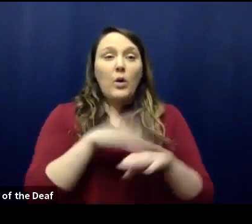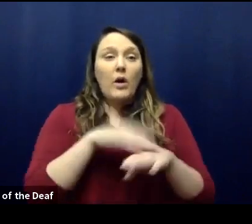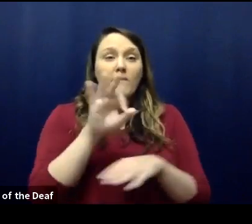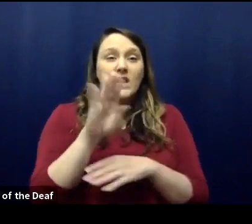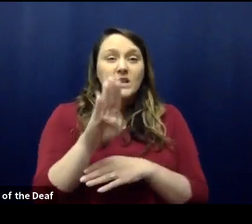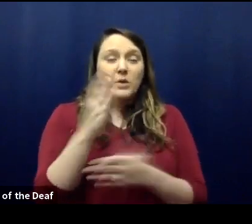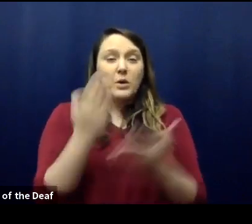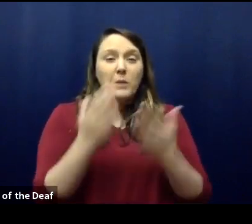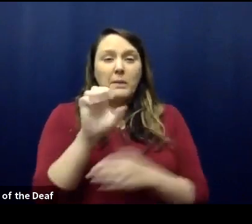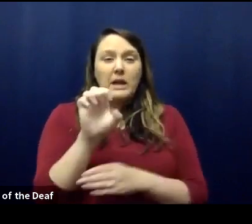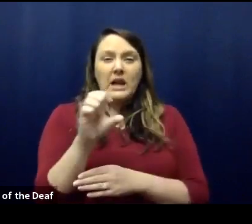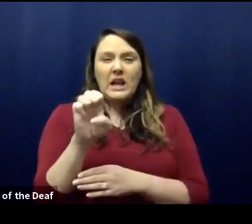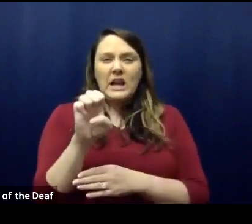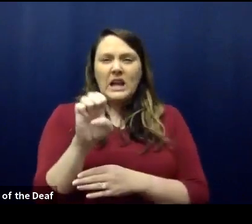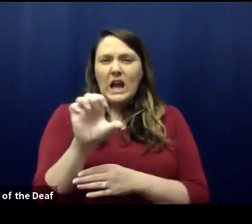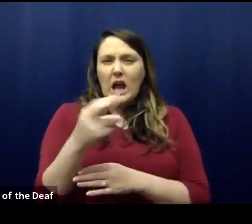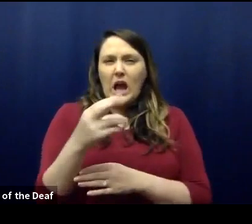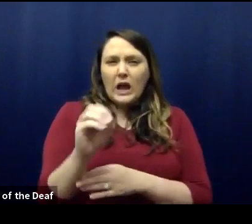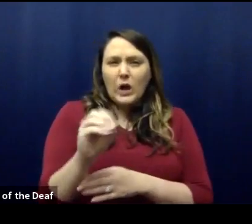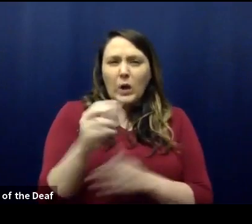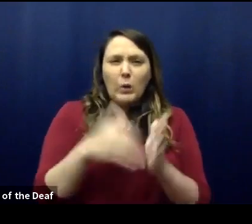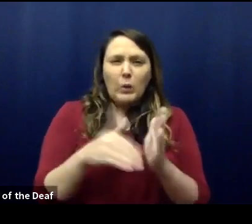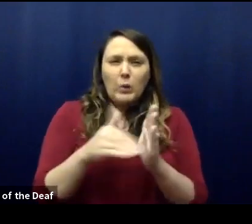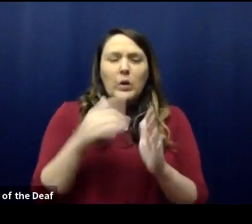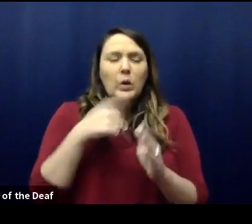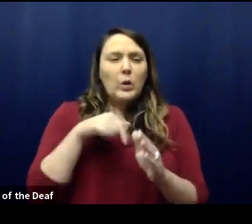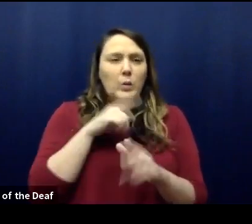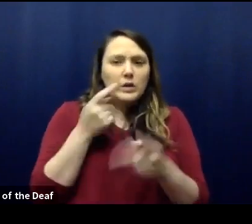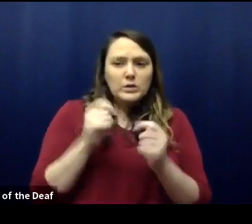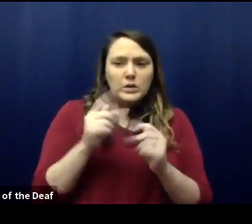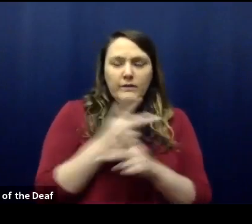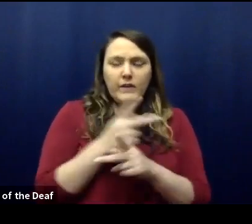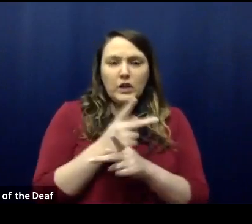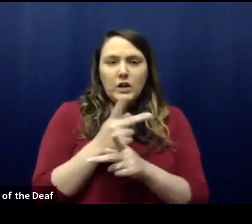echo, so our team is looking into that and we apologize for that.